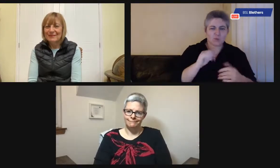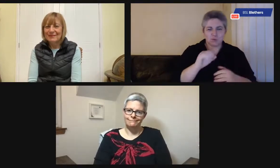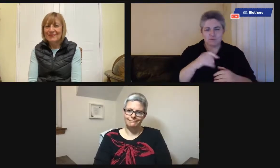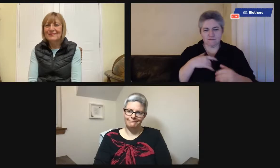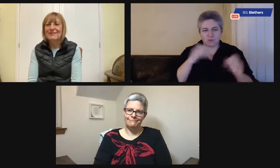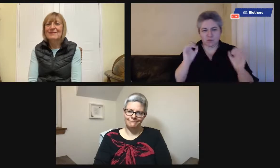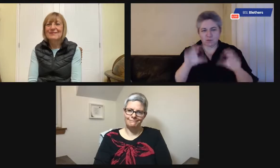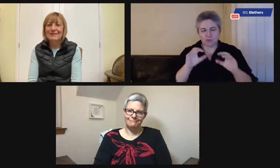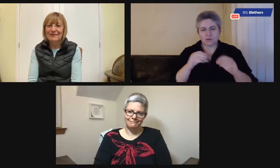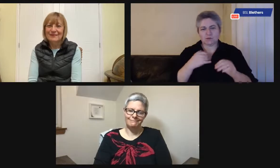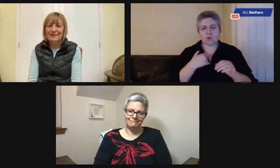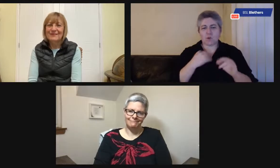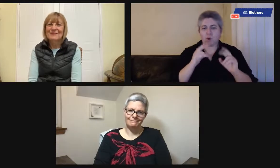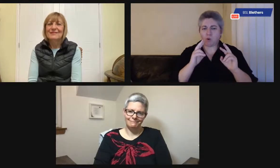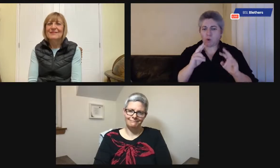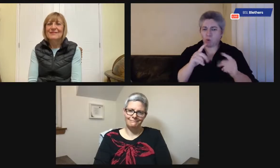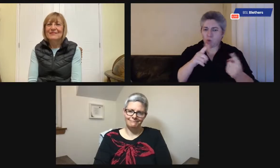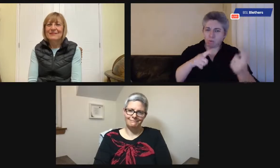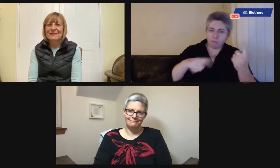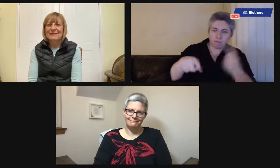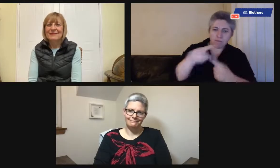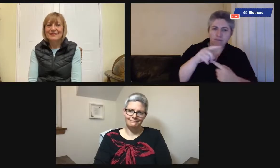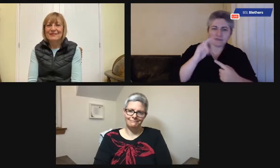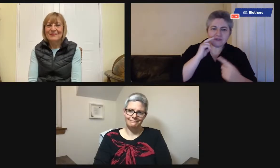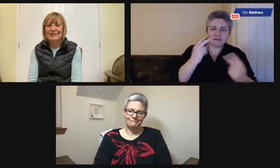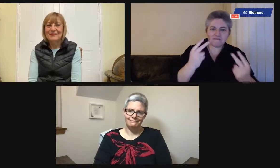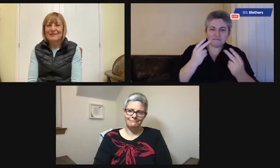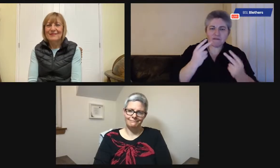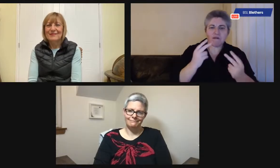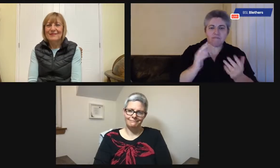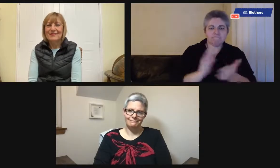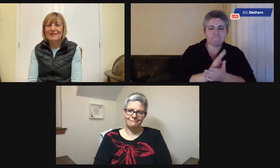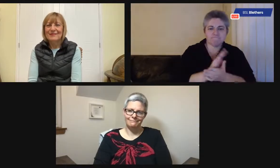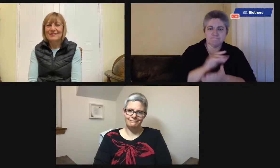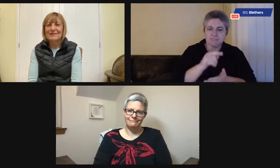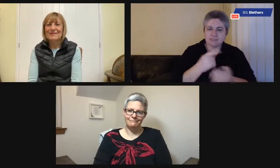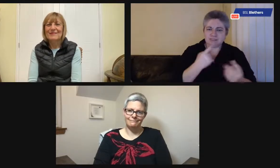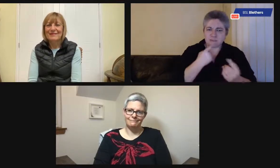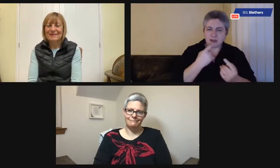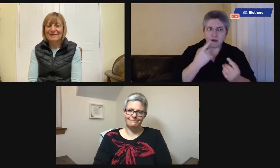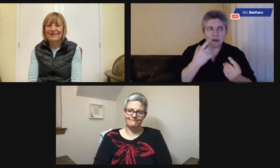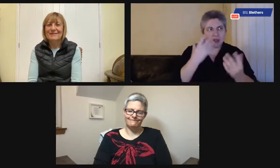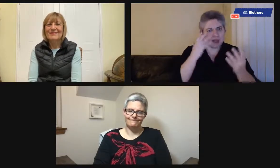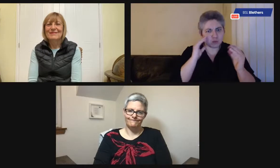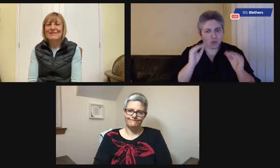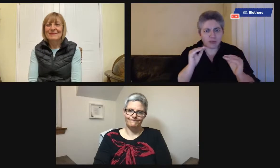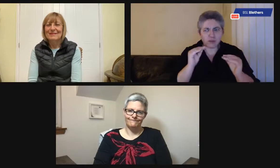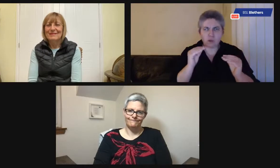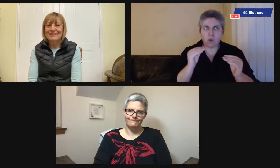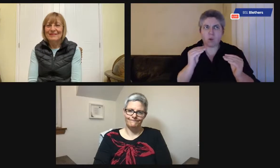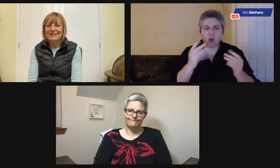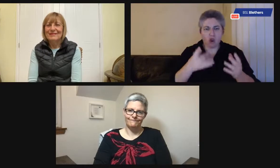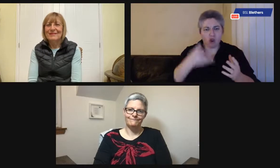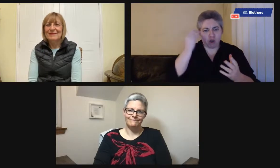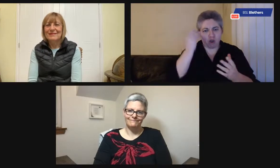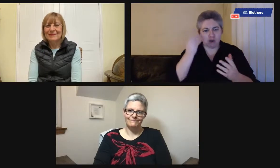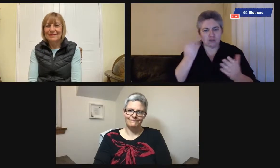OK, I'm going to bring this conversation to a close. Thank you very much for your contributions. I hope our audience have enjoyed